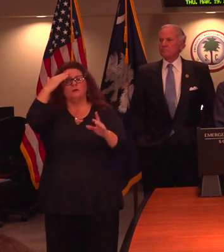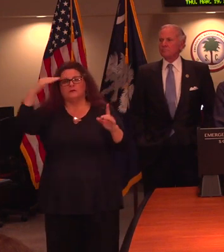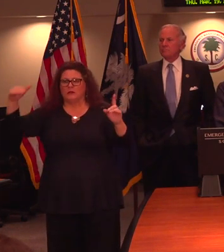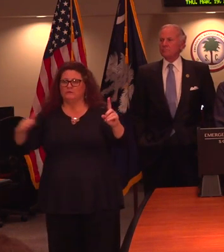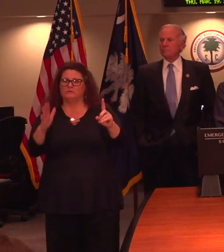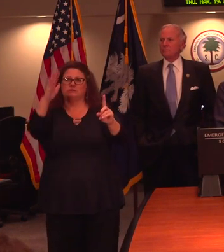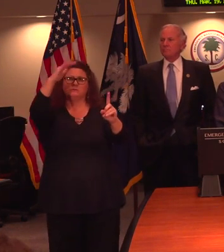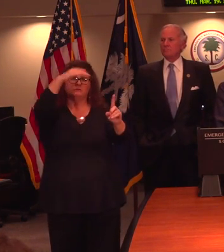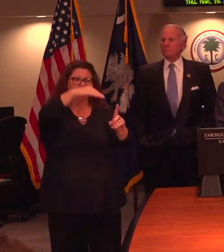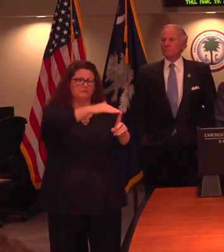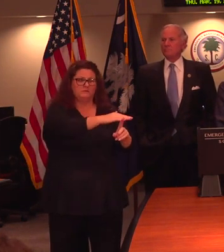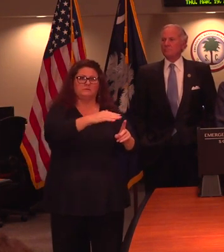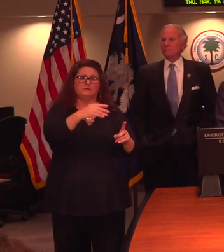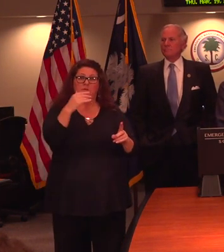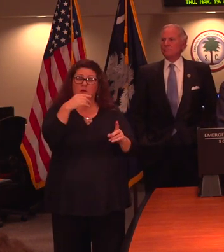if they're recovering?